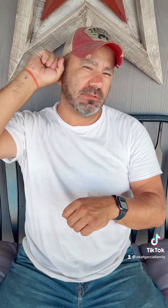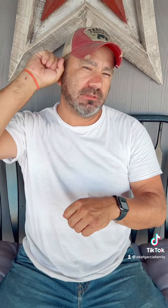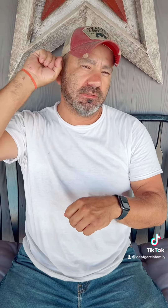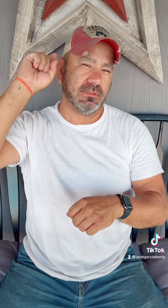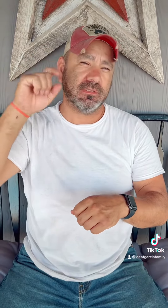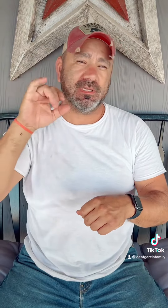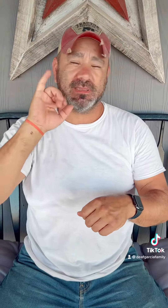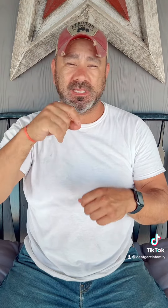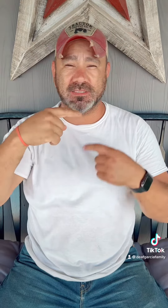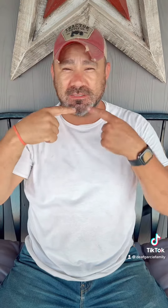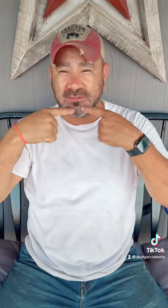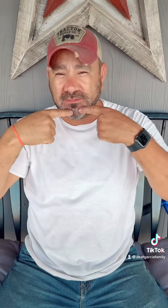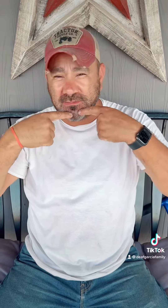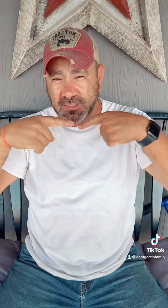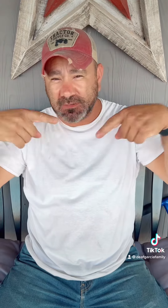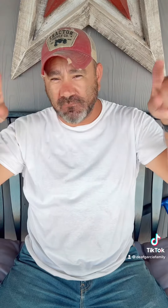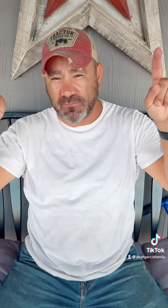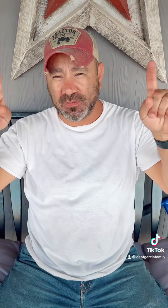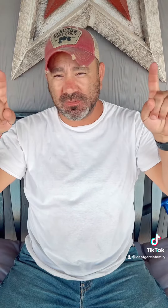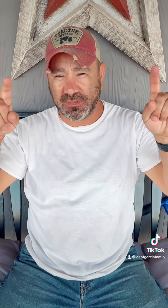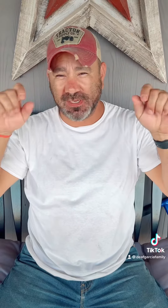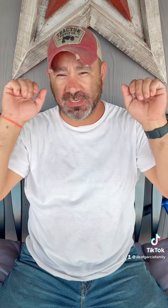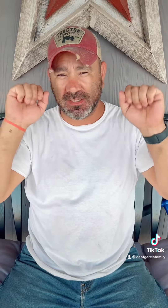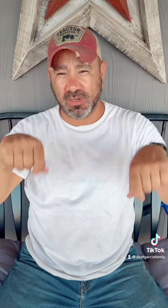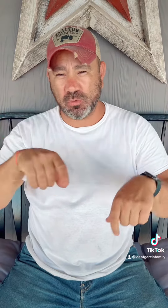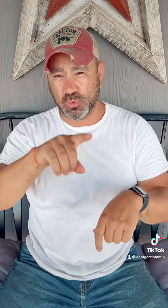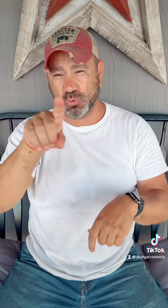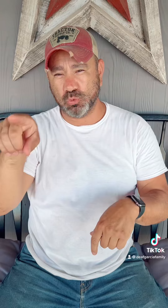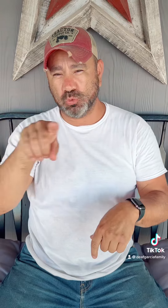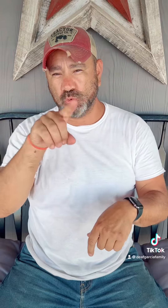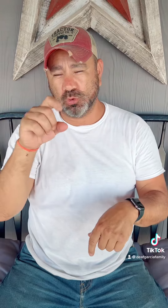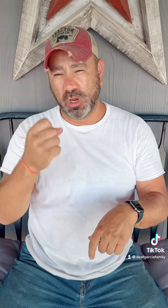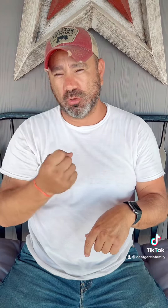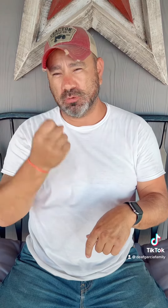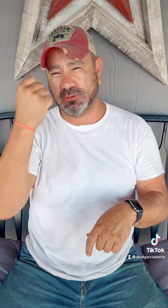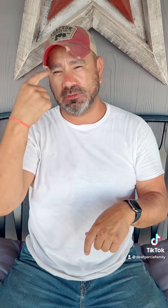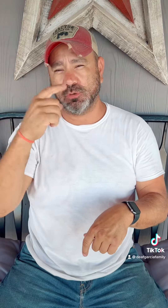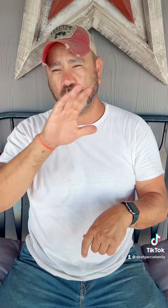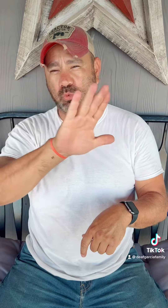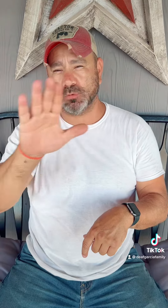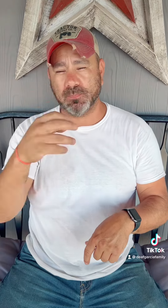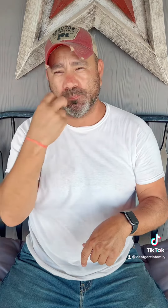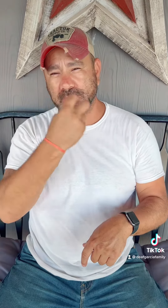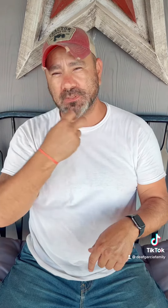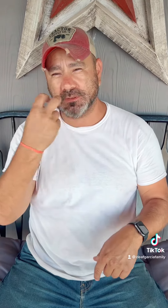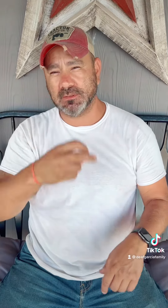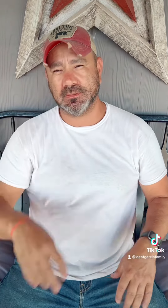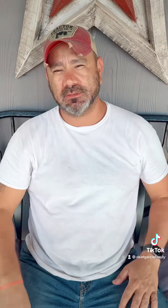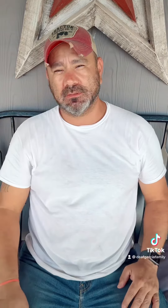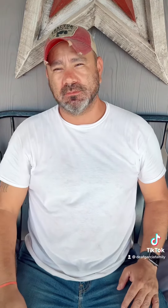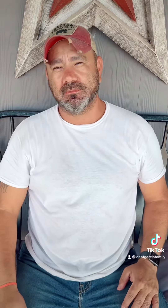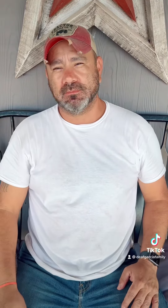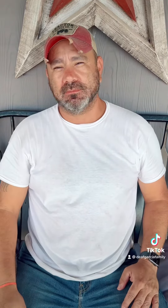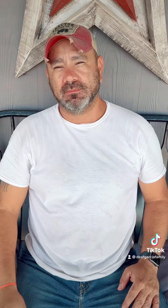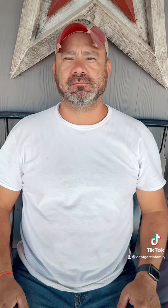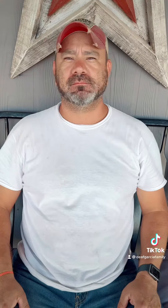you're wearing hearing aids. And was it successful? Can people understand your speech?